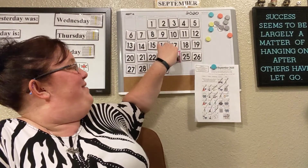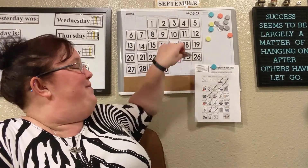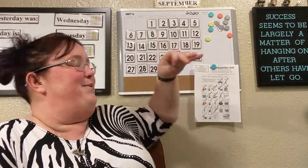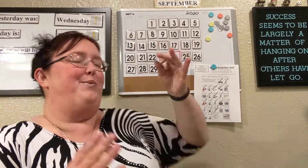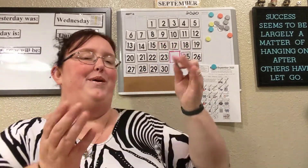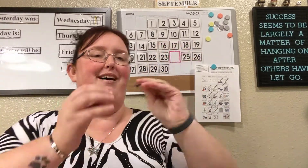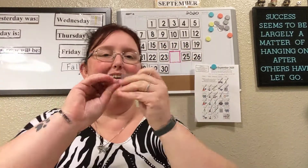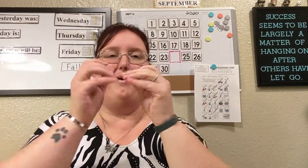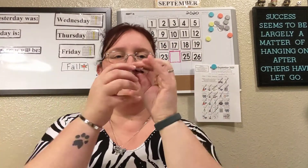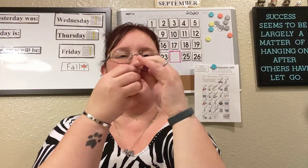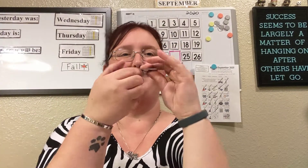What number?